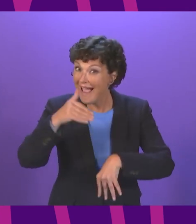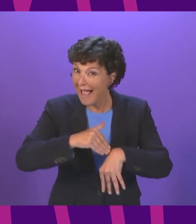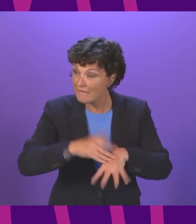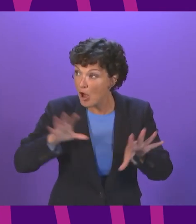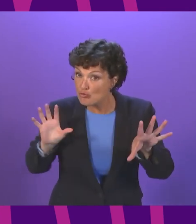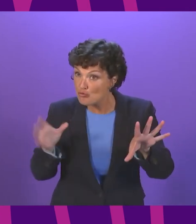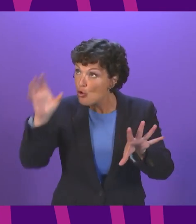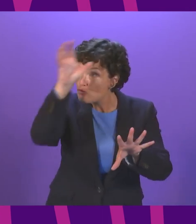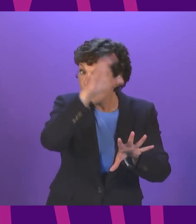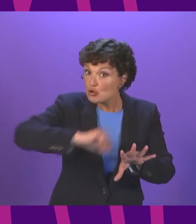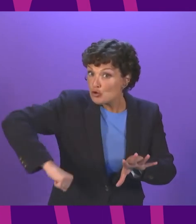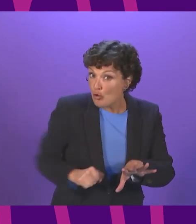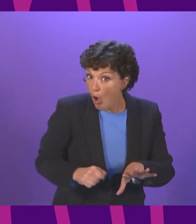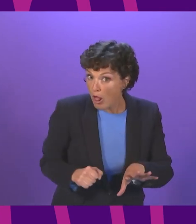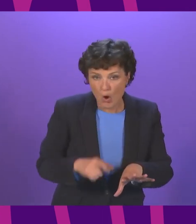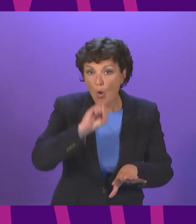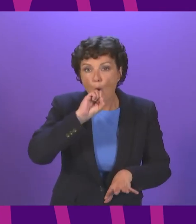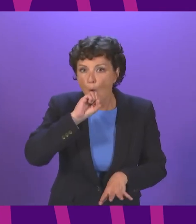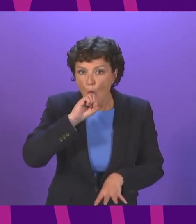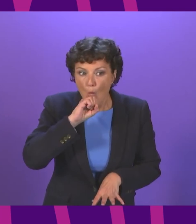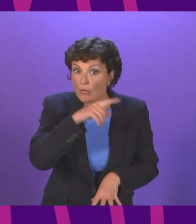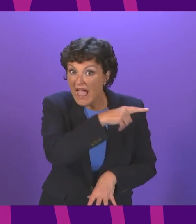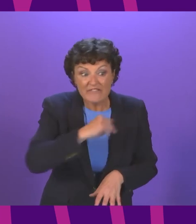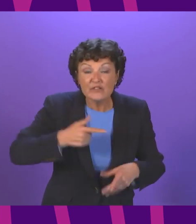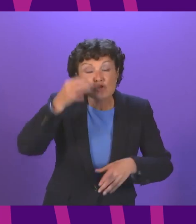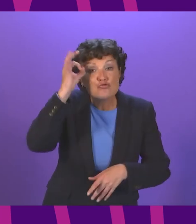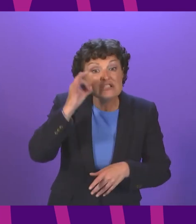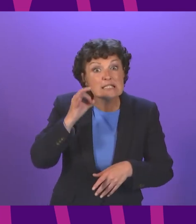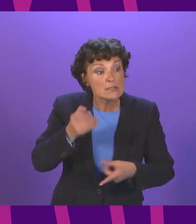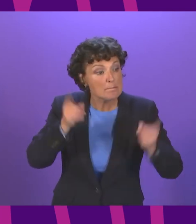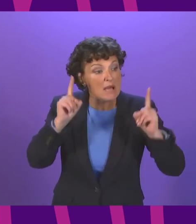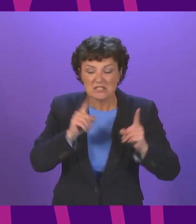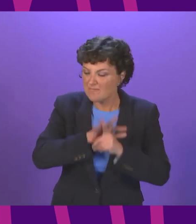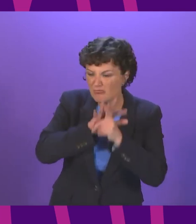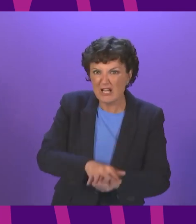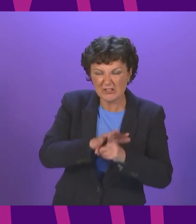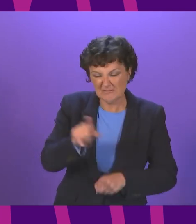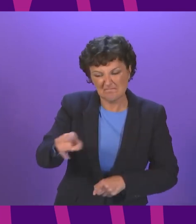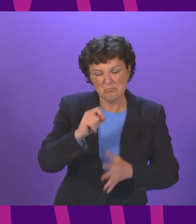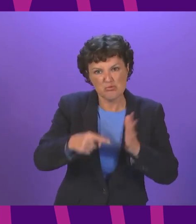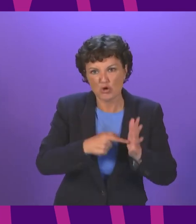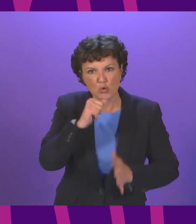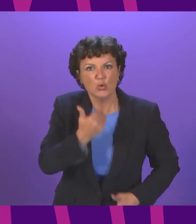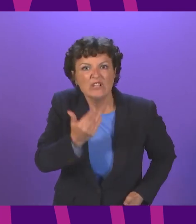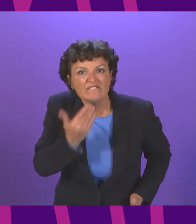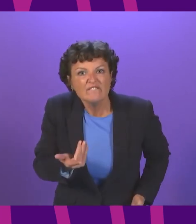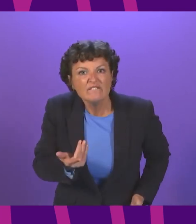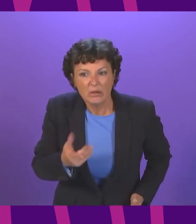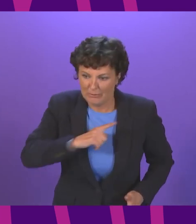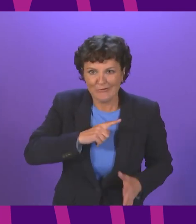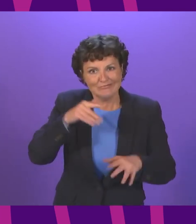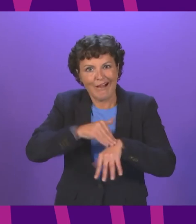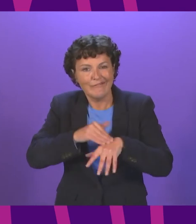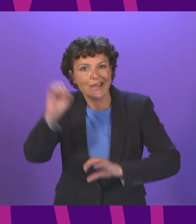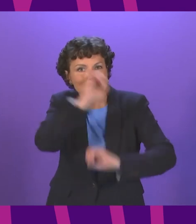Scotland will be canned under pressure from Green Ministers because if they do if they do drop a project they will have to explain not just to this Chamber